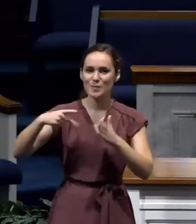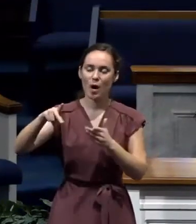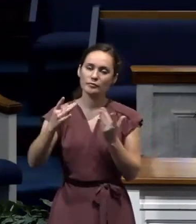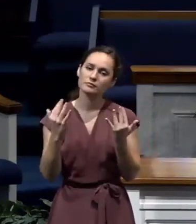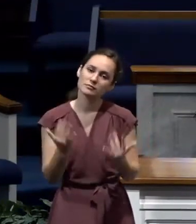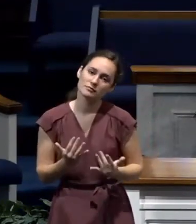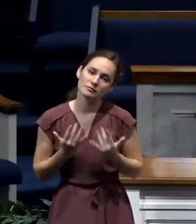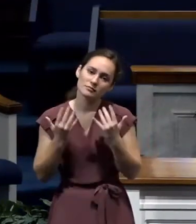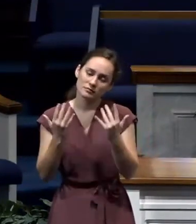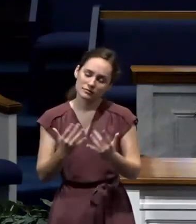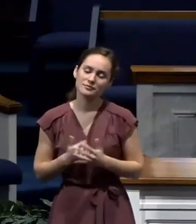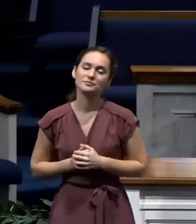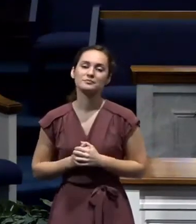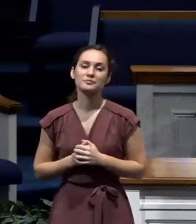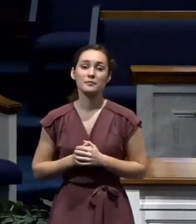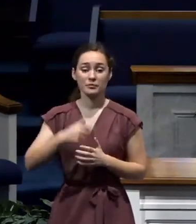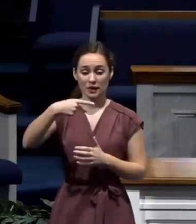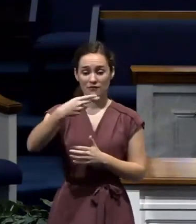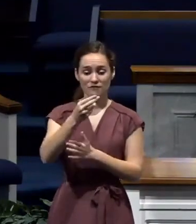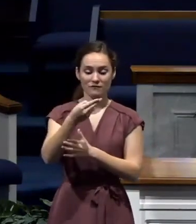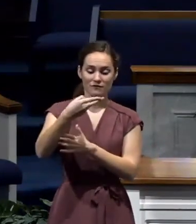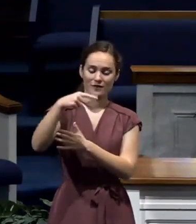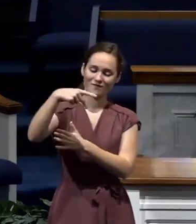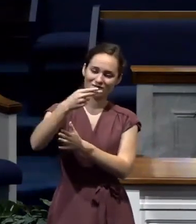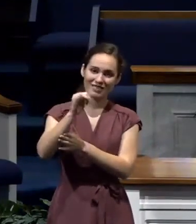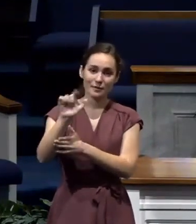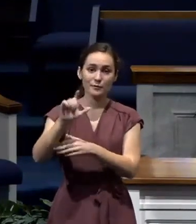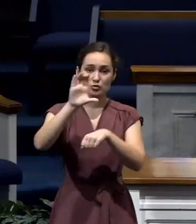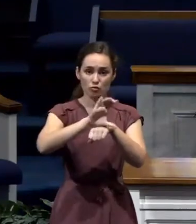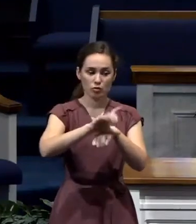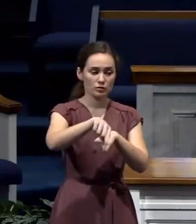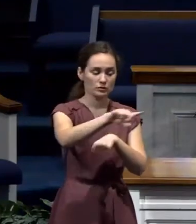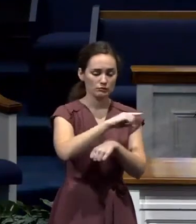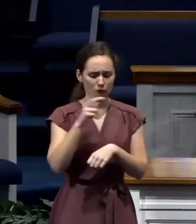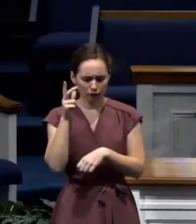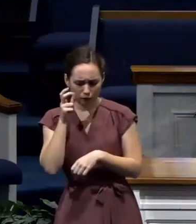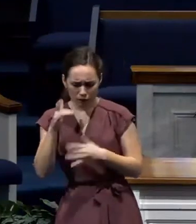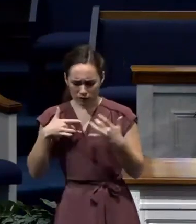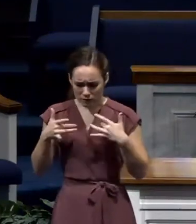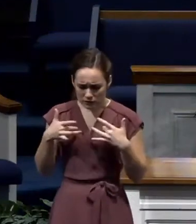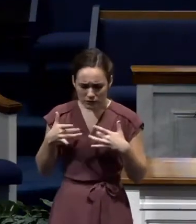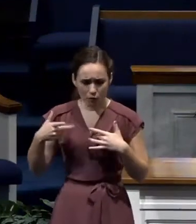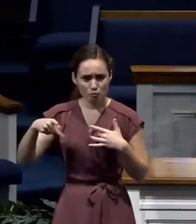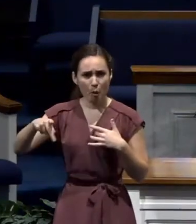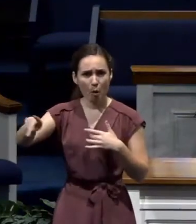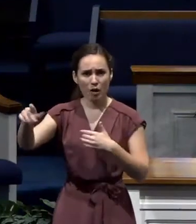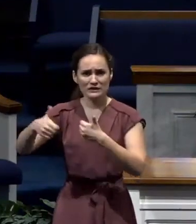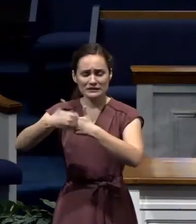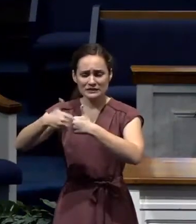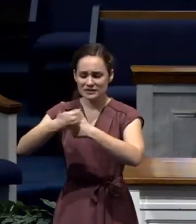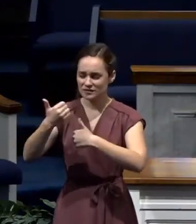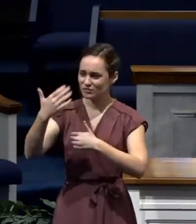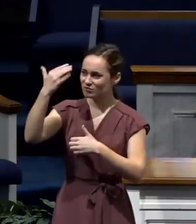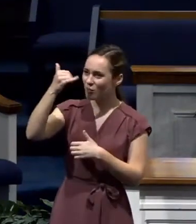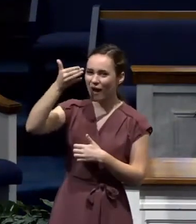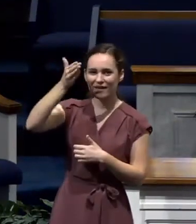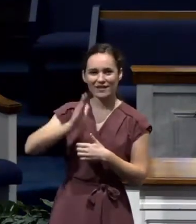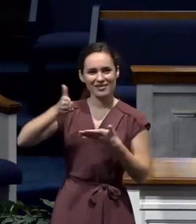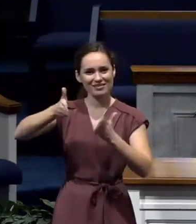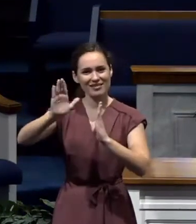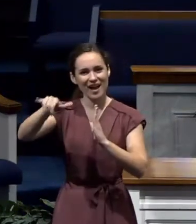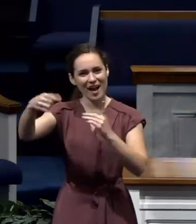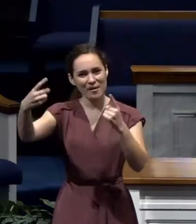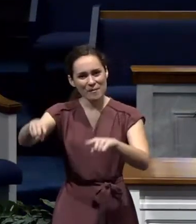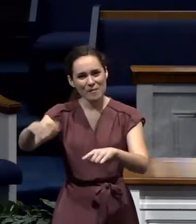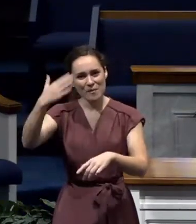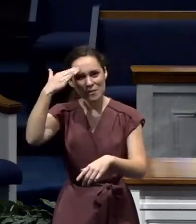Now, the Philippian church, they heard about this and they were concerned and they had trouble understanding why God would allow